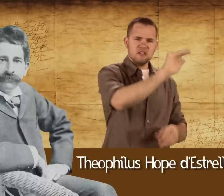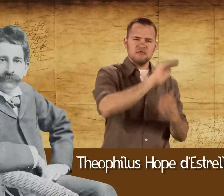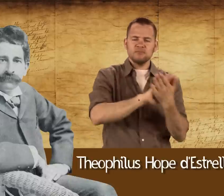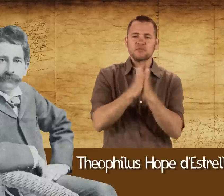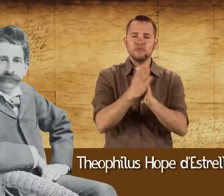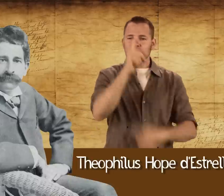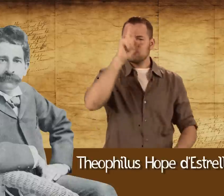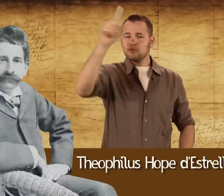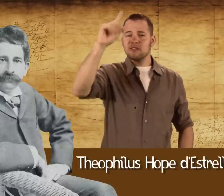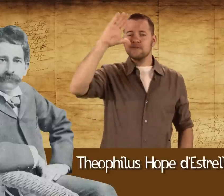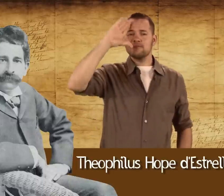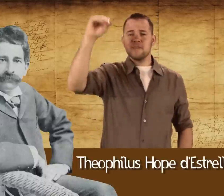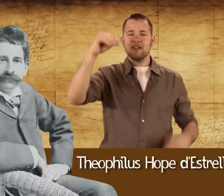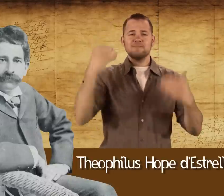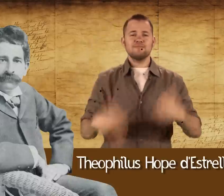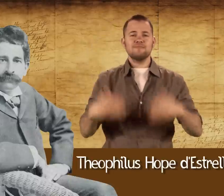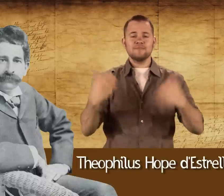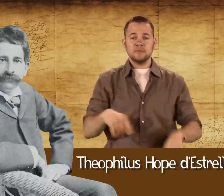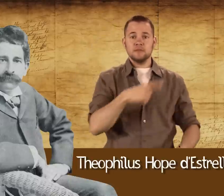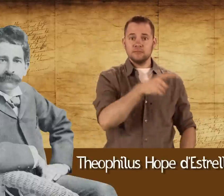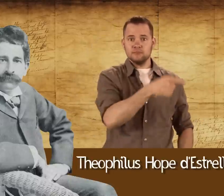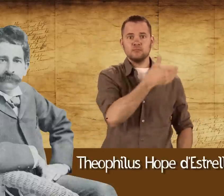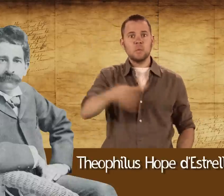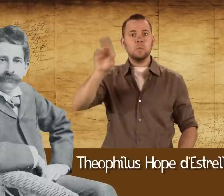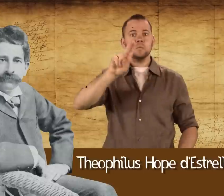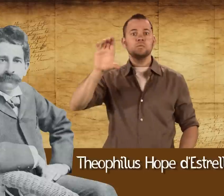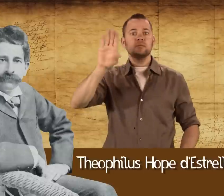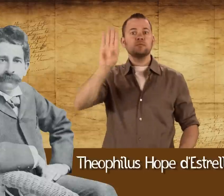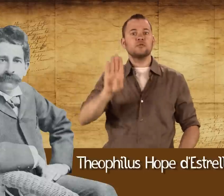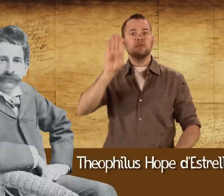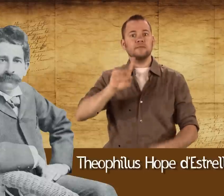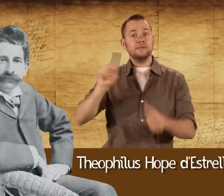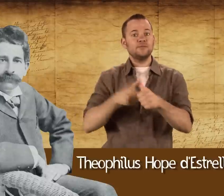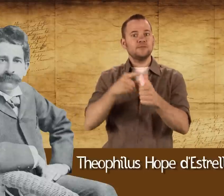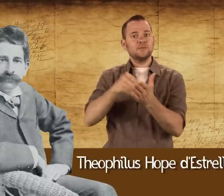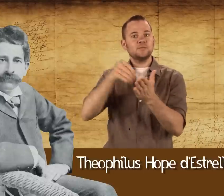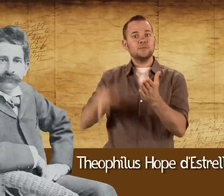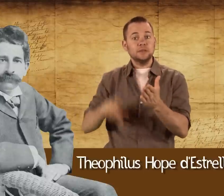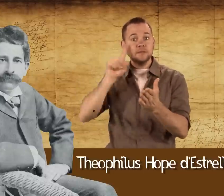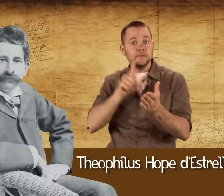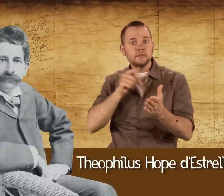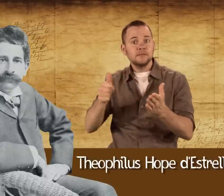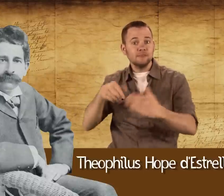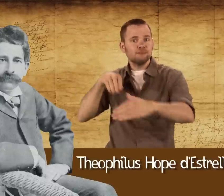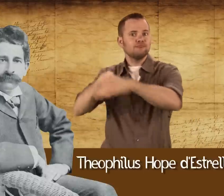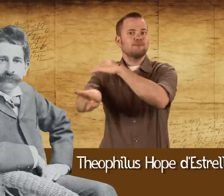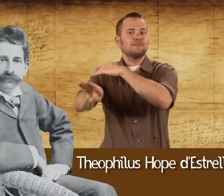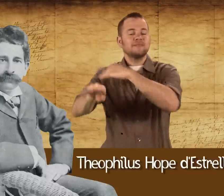He was raised at the deaf school and became a bright man and moved to UC Berkeley and was the first deaf person to be enrolled.